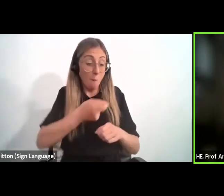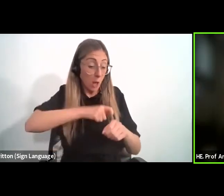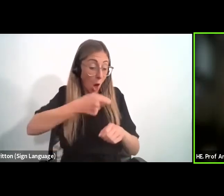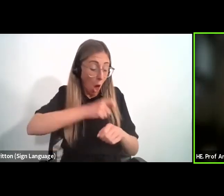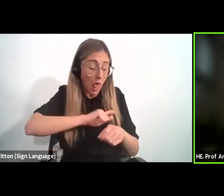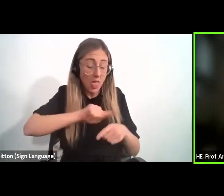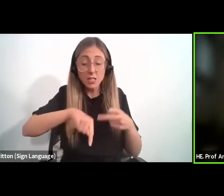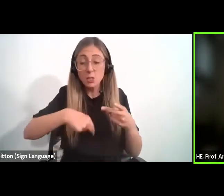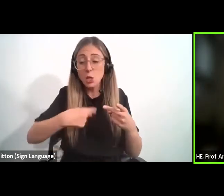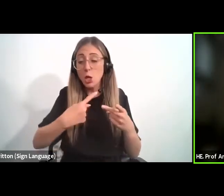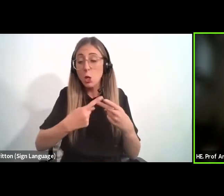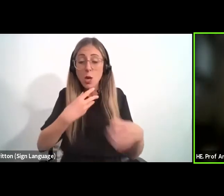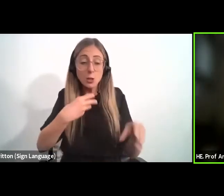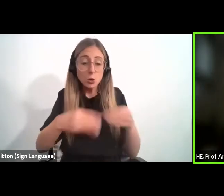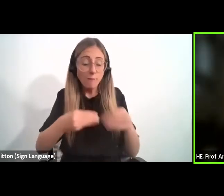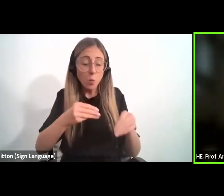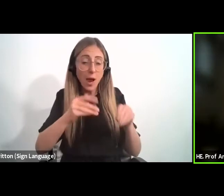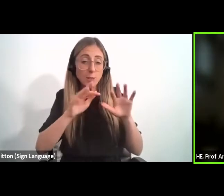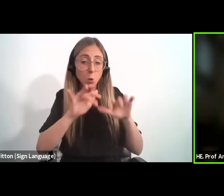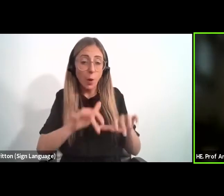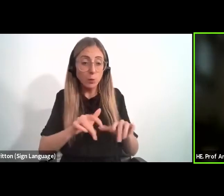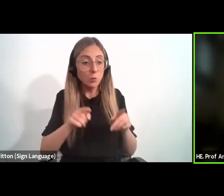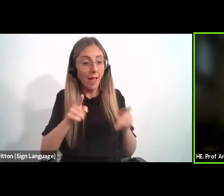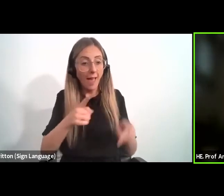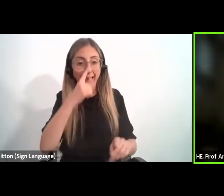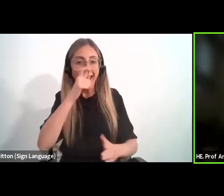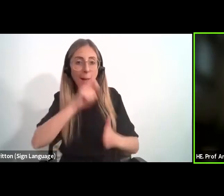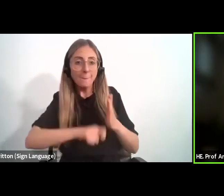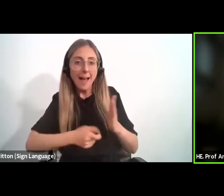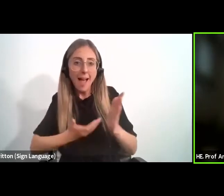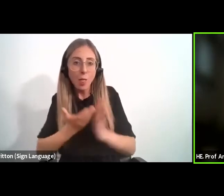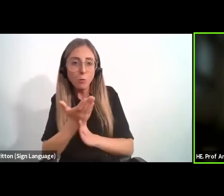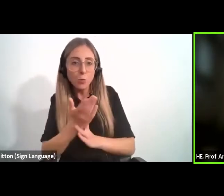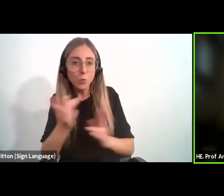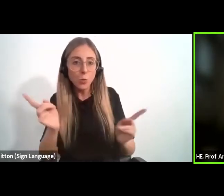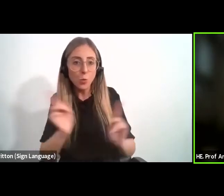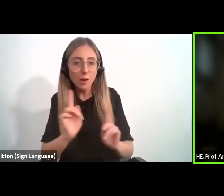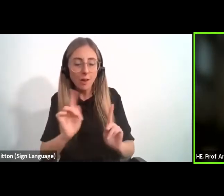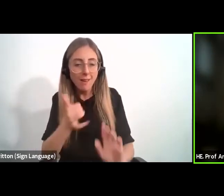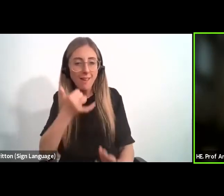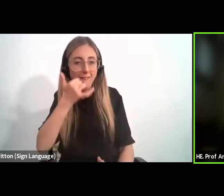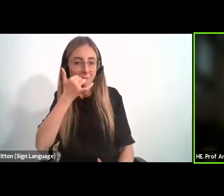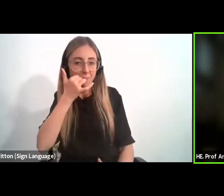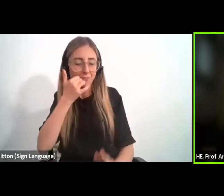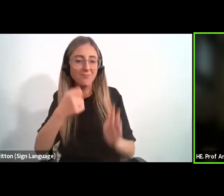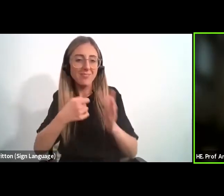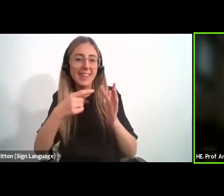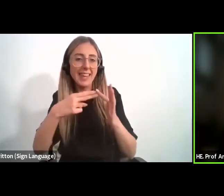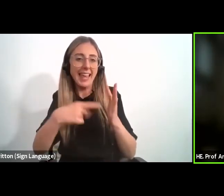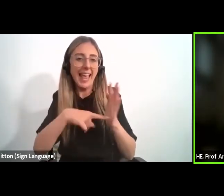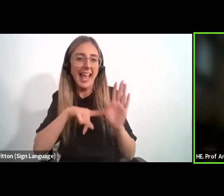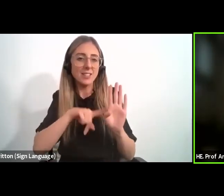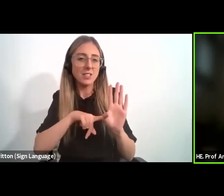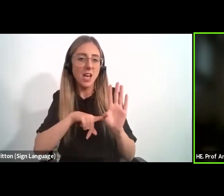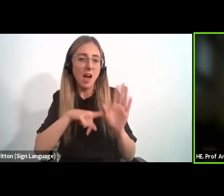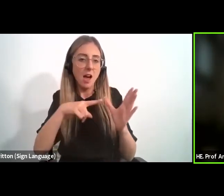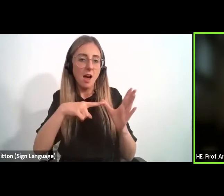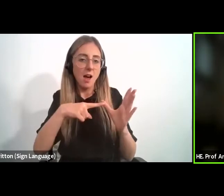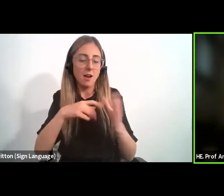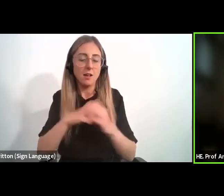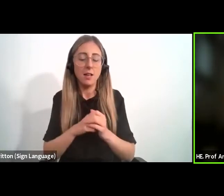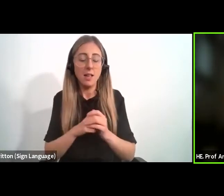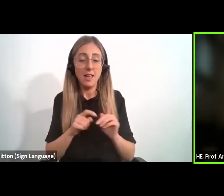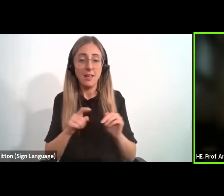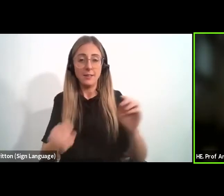to software for RPCs is purchased through the mobile money platform created in Kenya and PESA. A